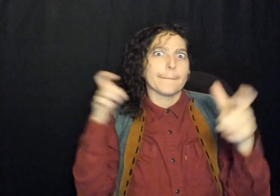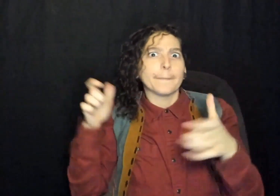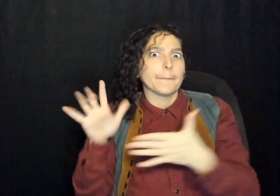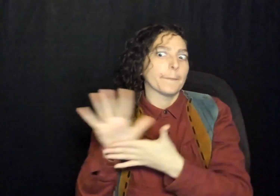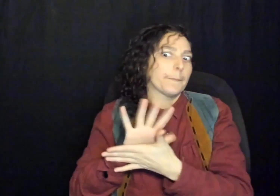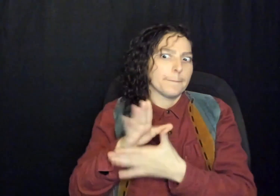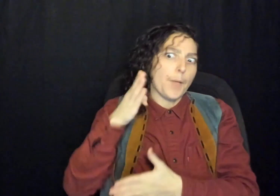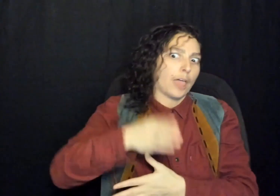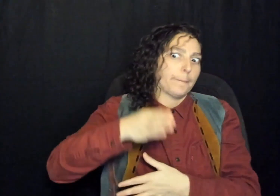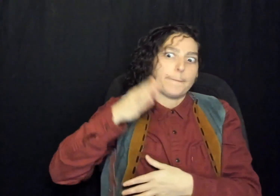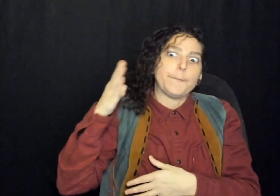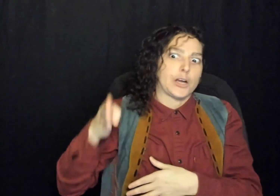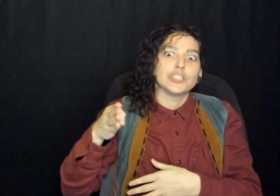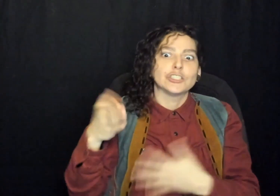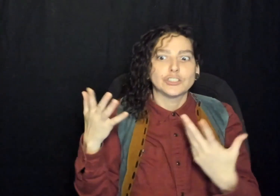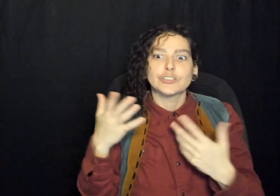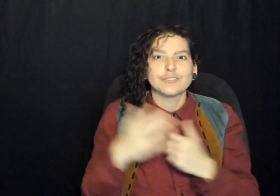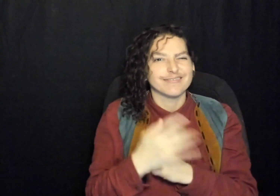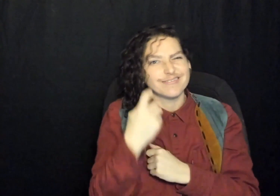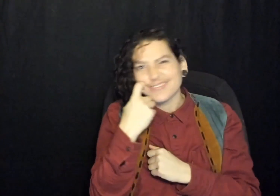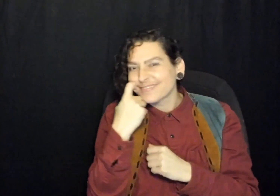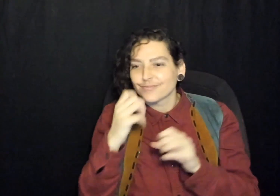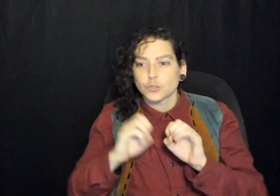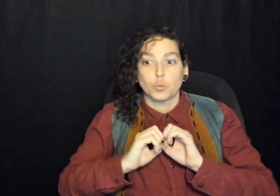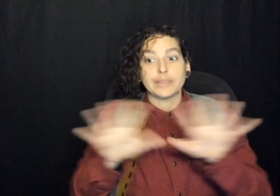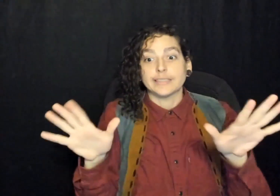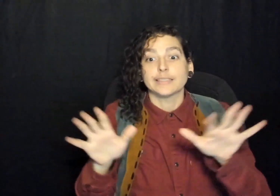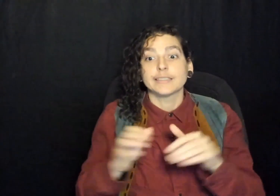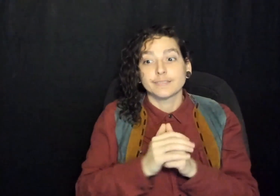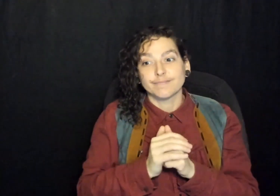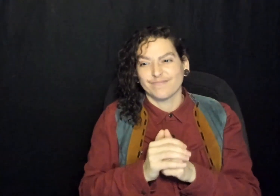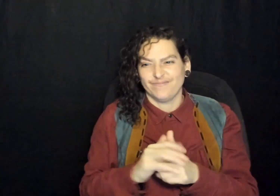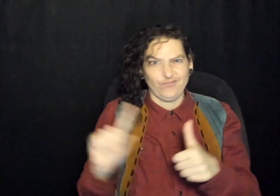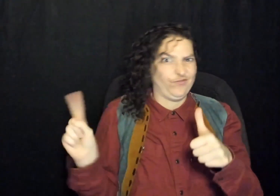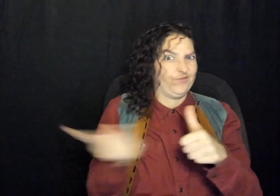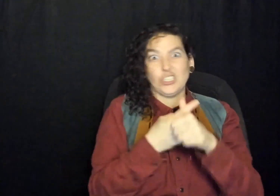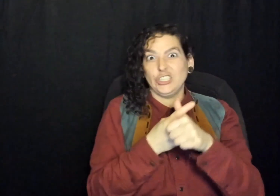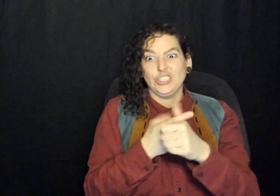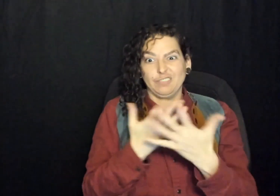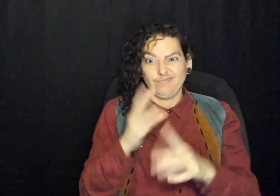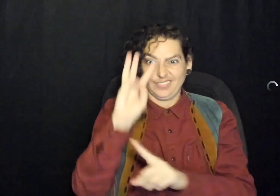released in the first six months of 2022.